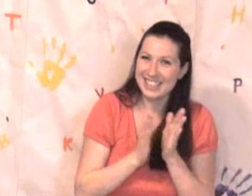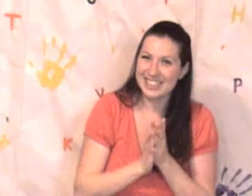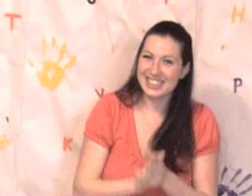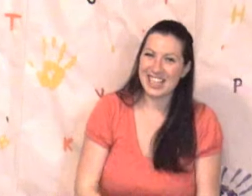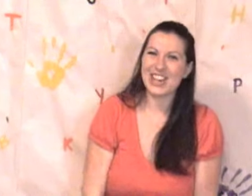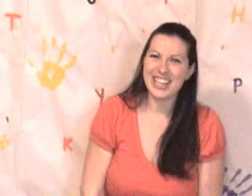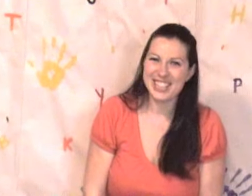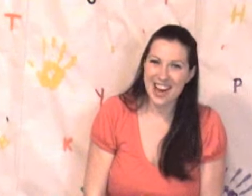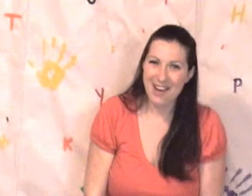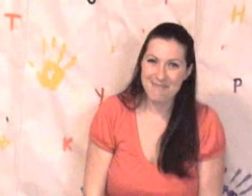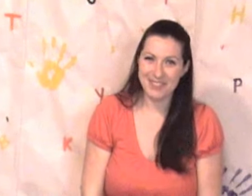Good job.